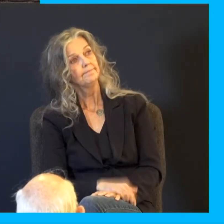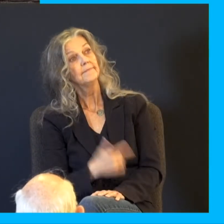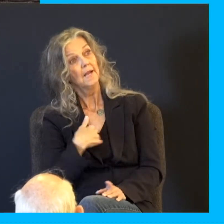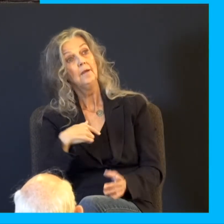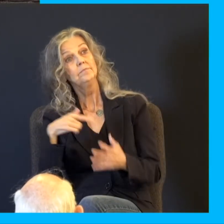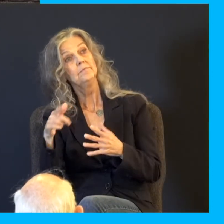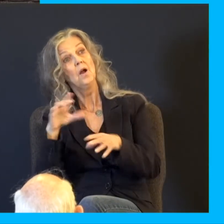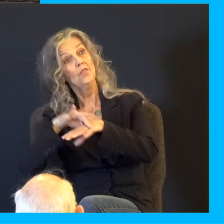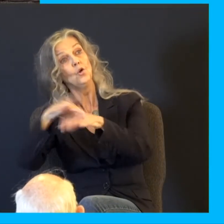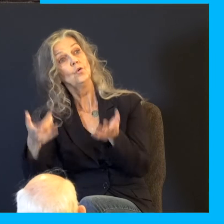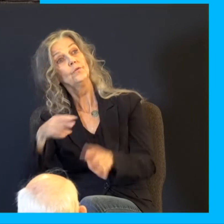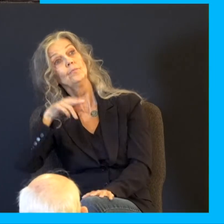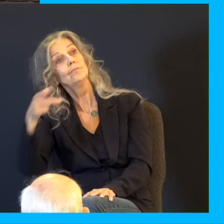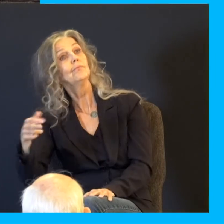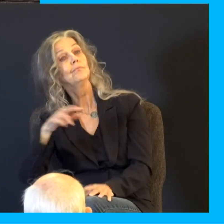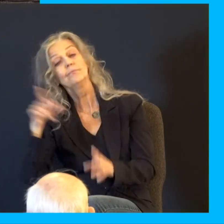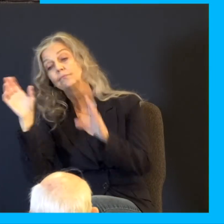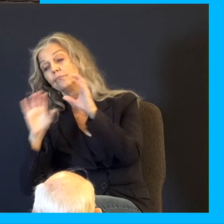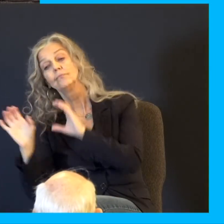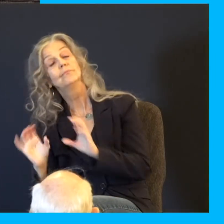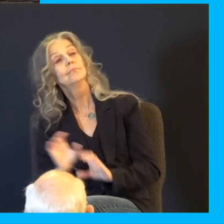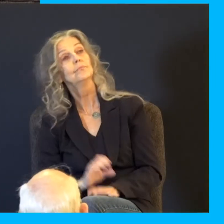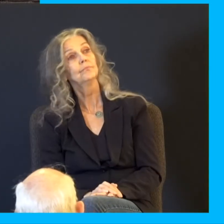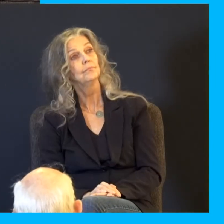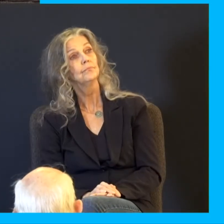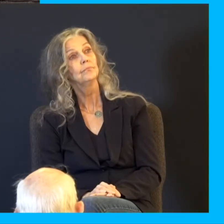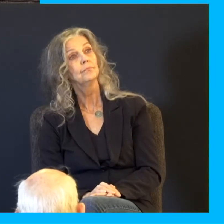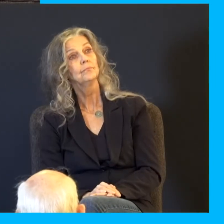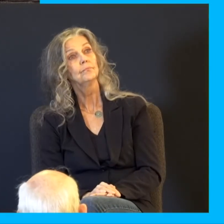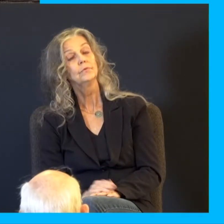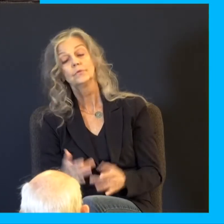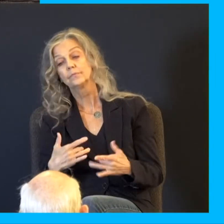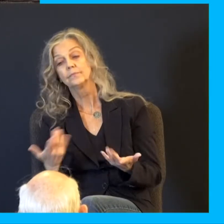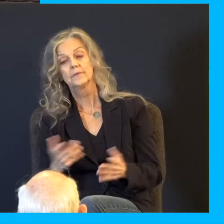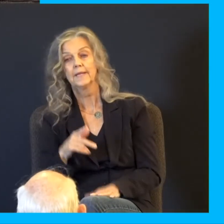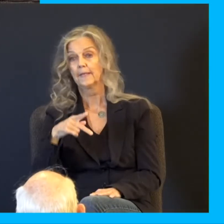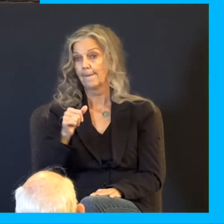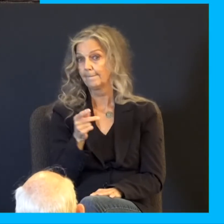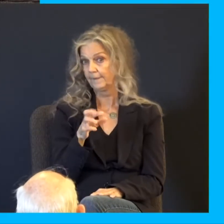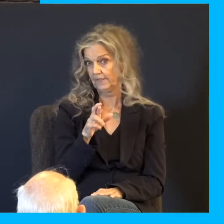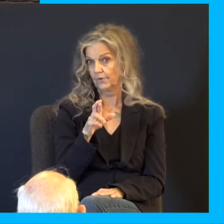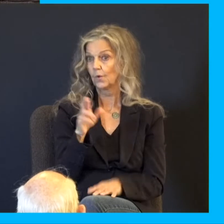fro in the earth, from walking up and down in it. Just like what Peter warned us, a roaring lion, chapter five, verse eight, Peter.